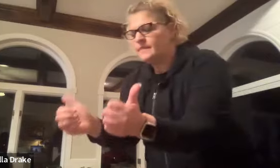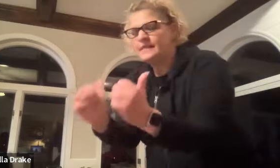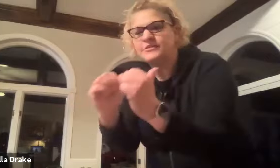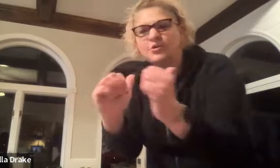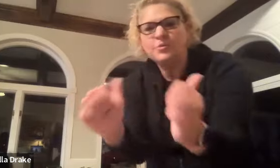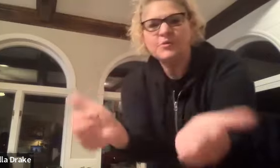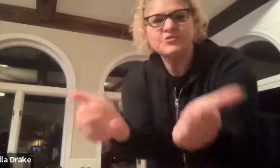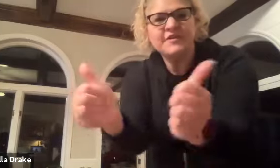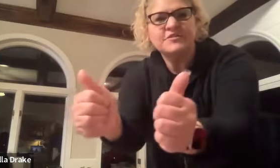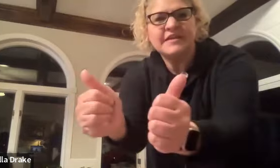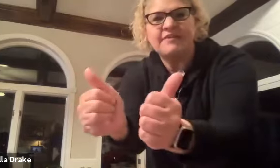so put your fingers together